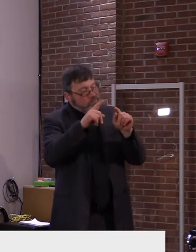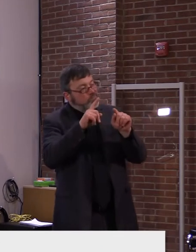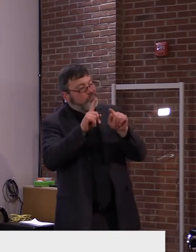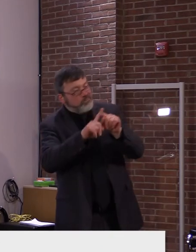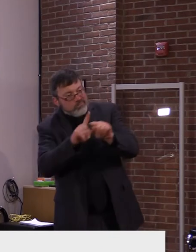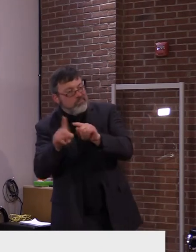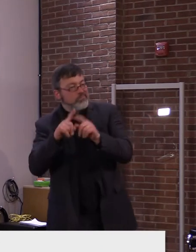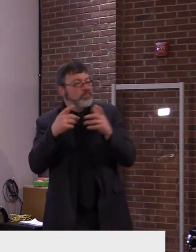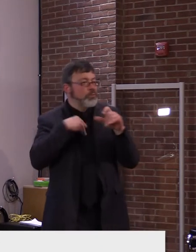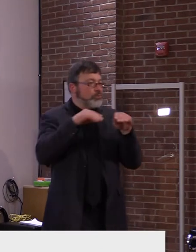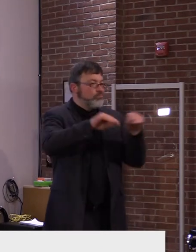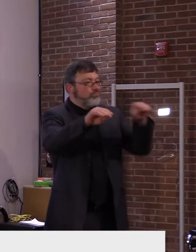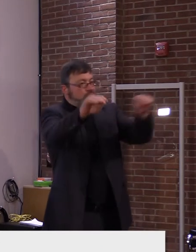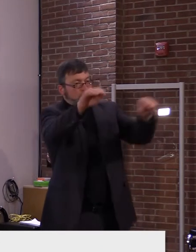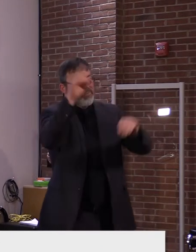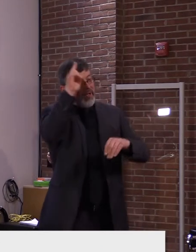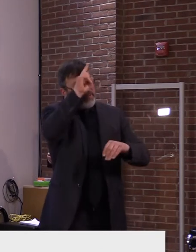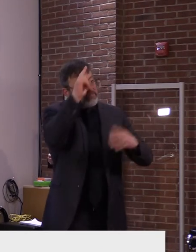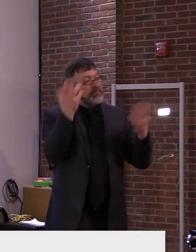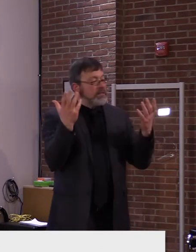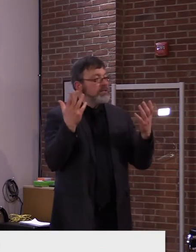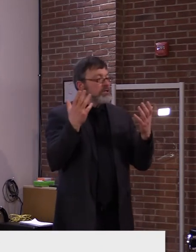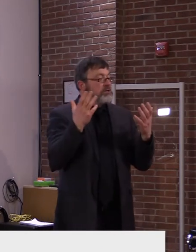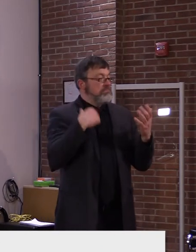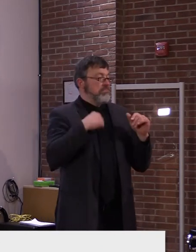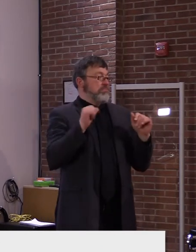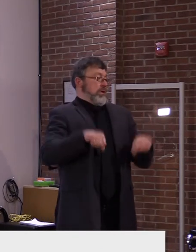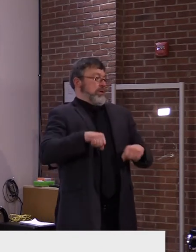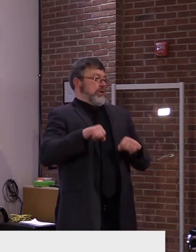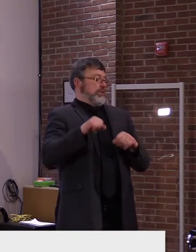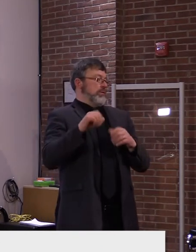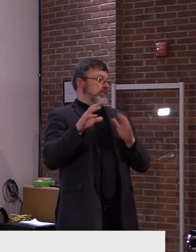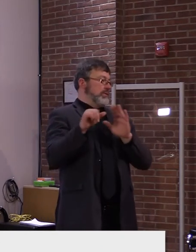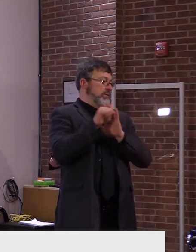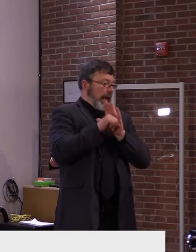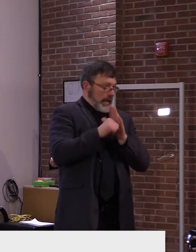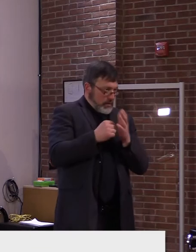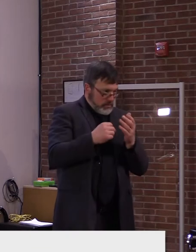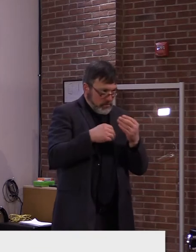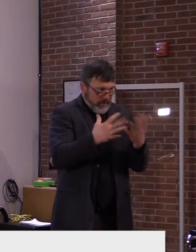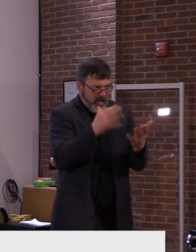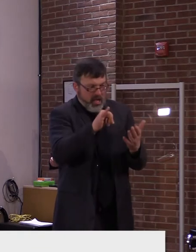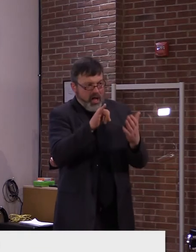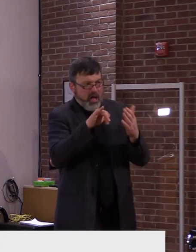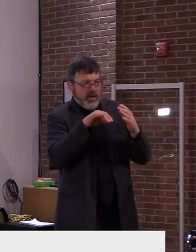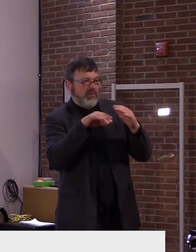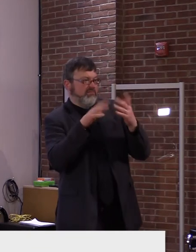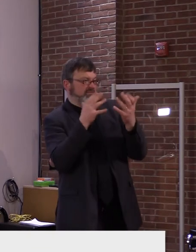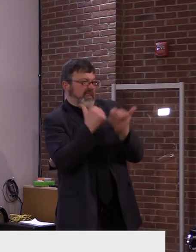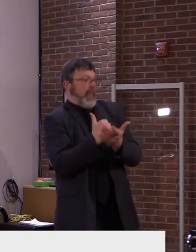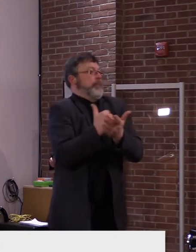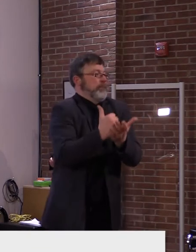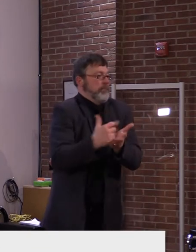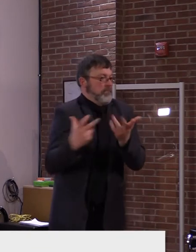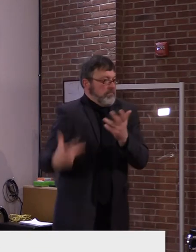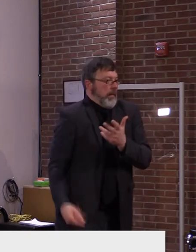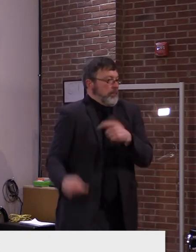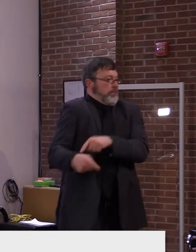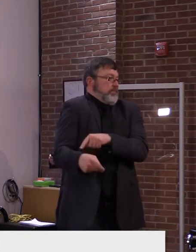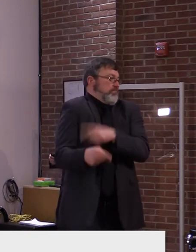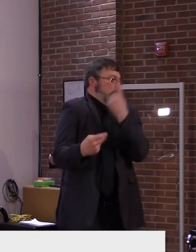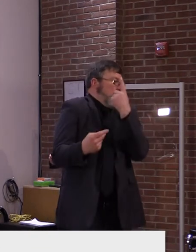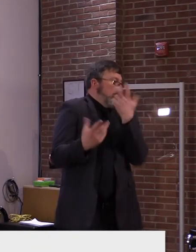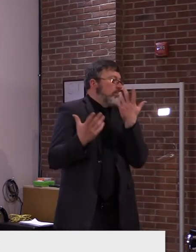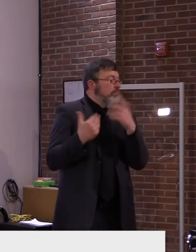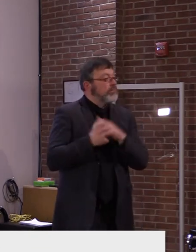to their clientele, uh, through that mechanism. And they have a, a fairly robust clientele that,